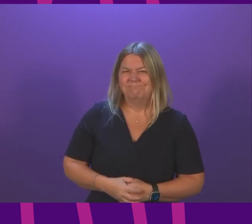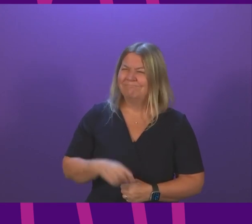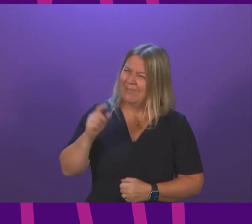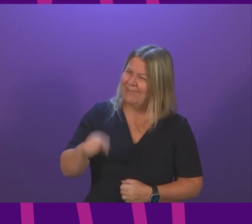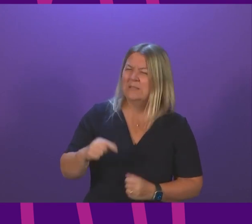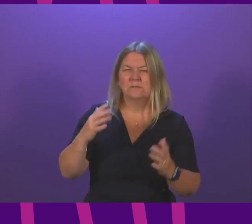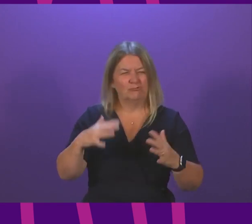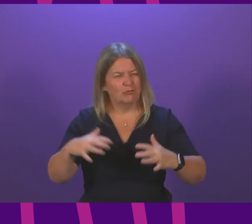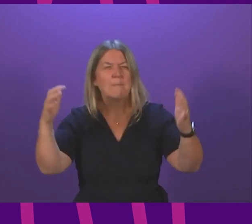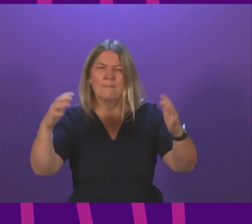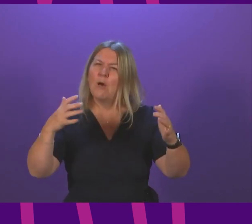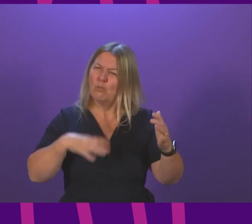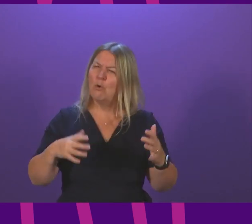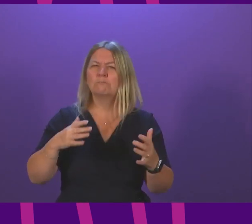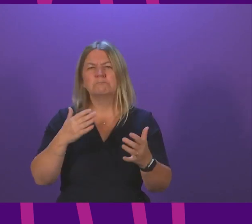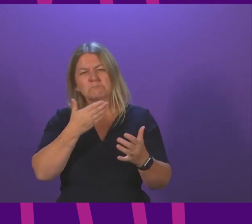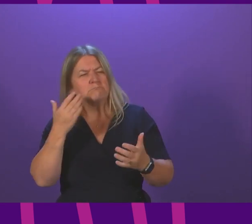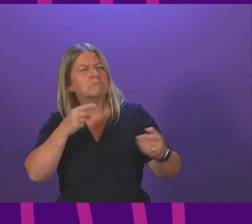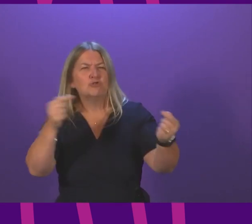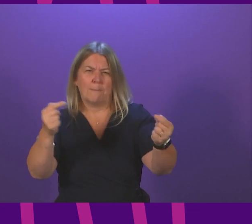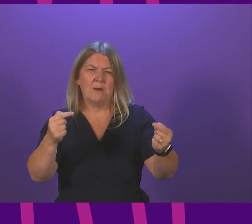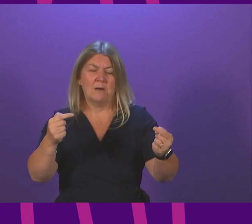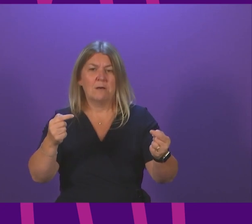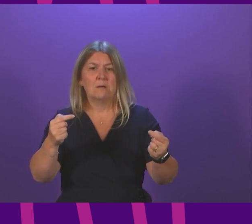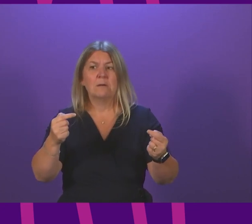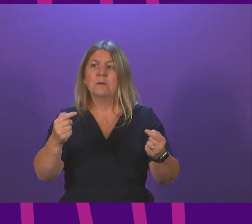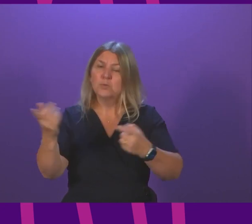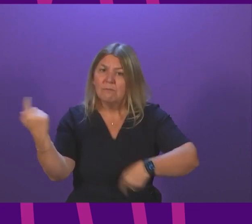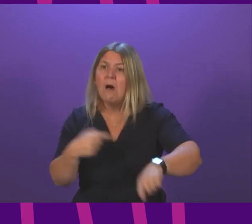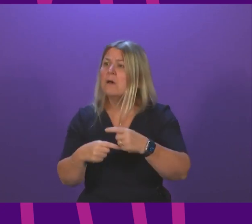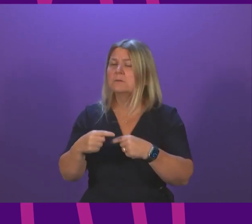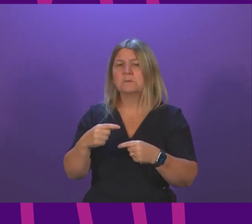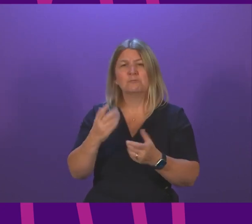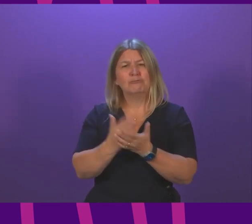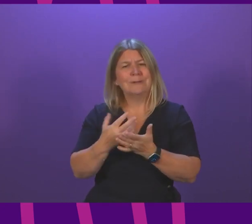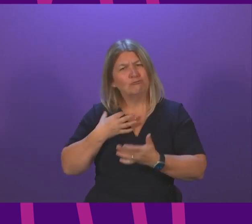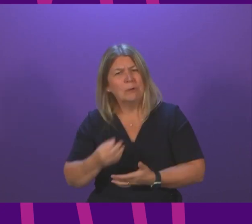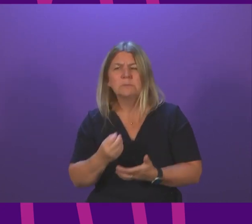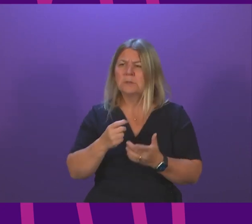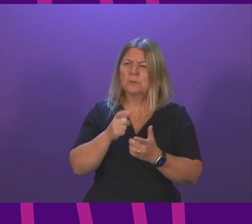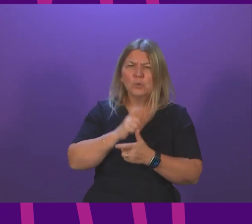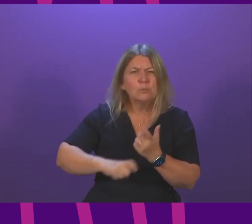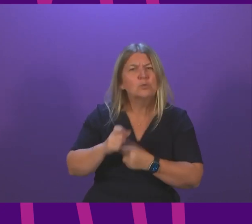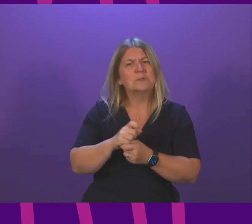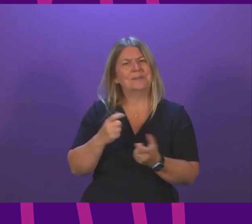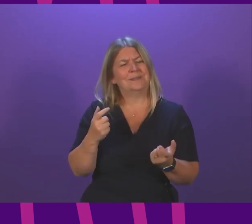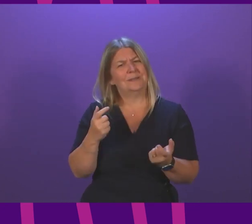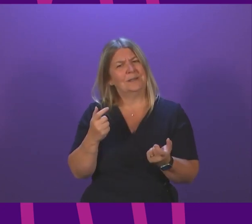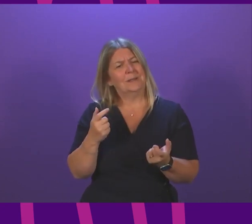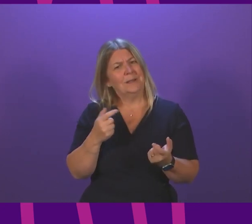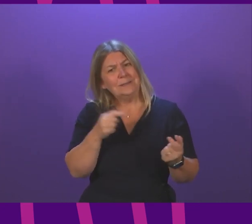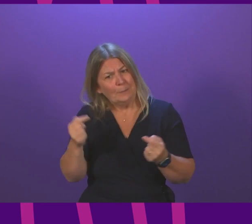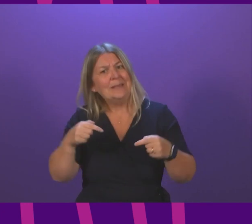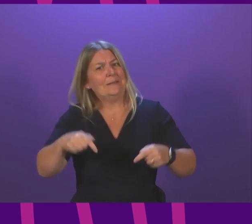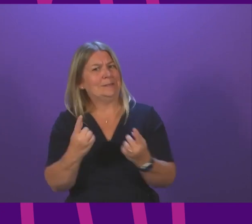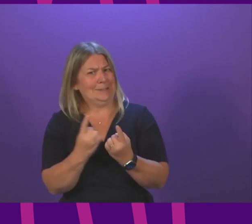us who have stood up over the past few years from across the floor and from all parties represented our communities and debated this issue with a